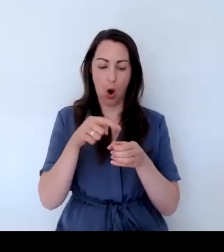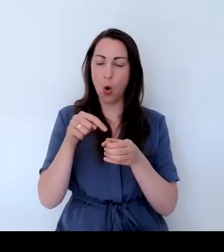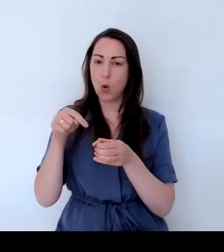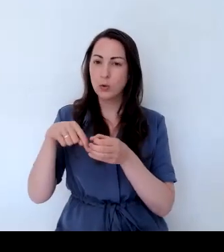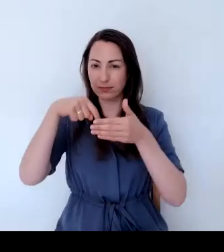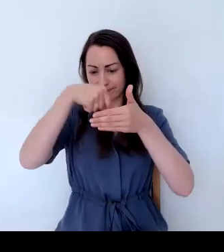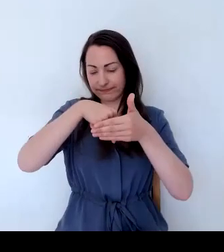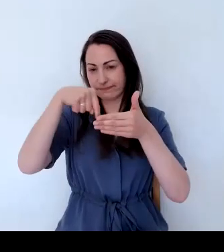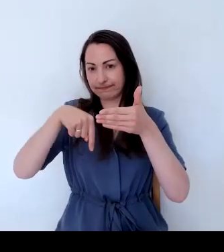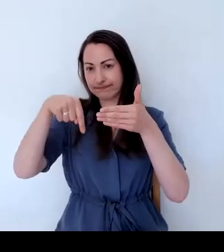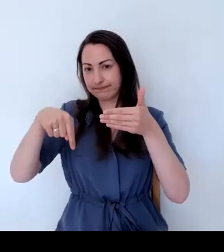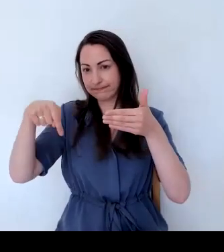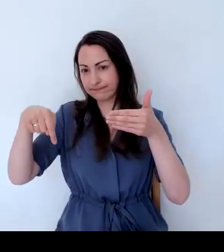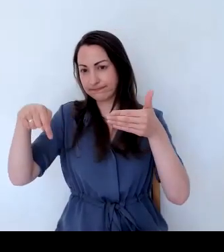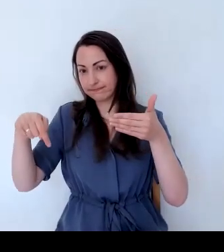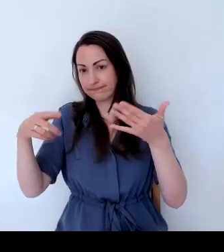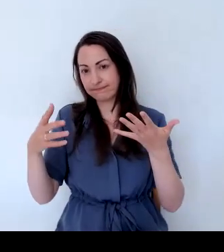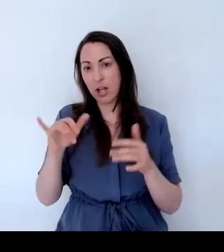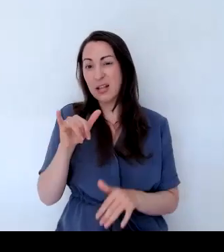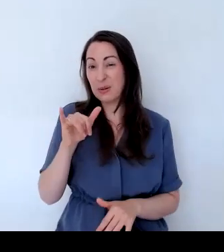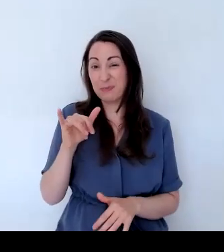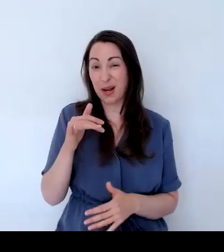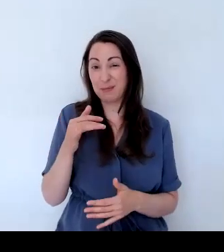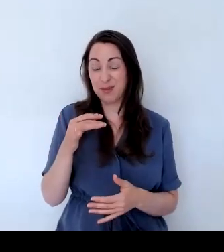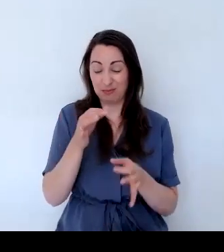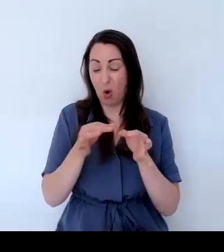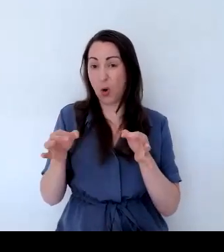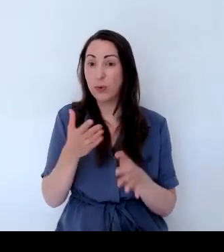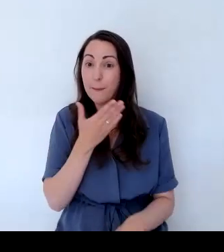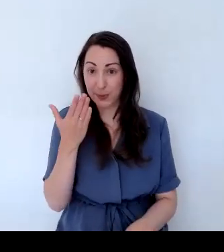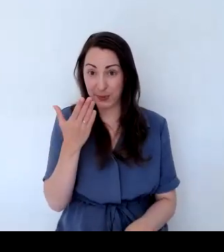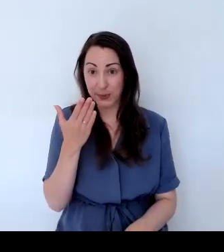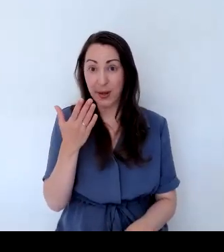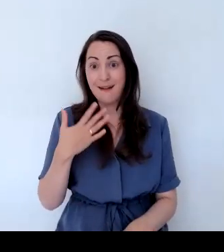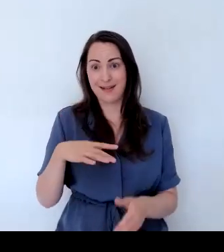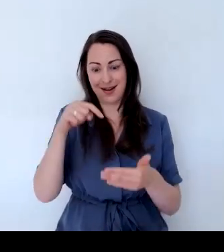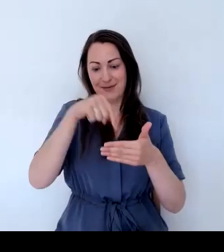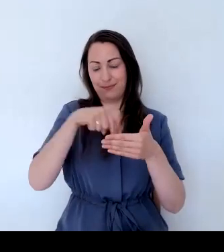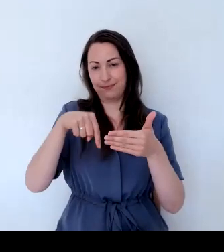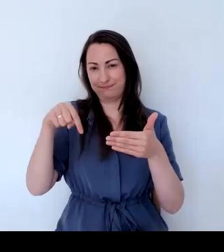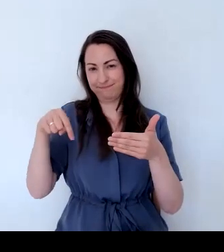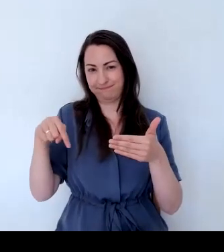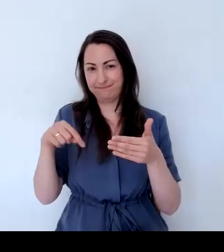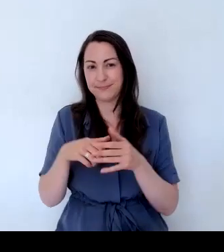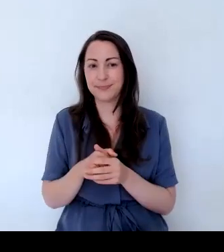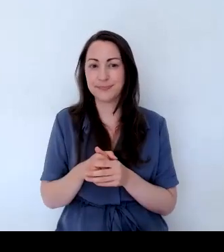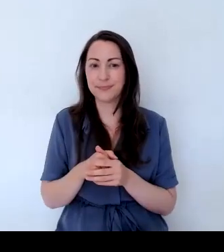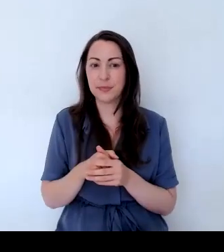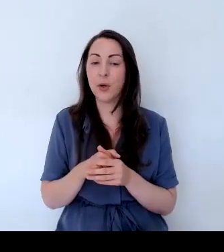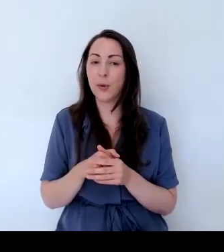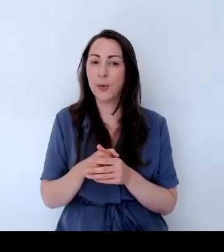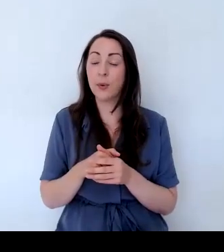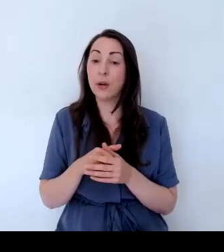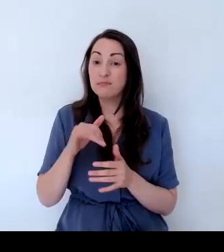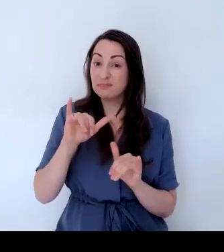And make sure you water it, because obviously if it's in an alcove like this, you won't get a lot of rainwater. So it is important